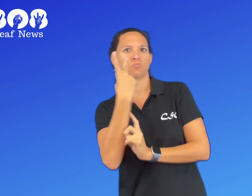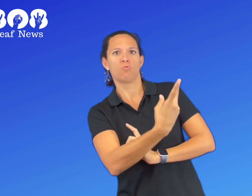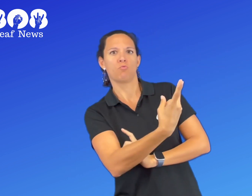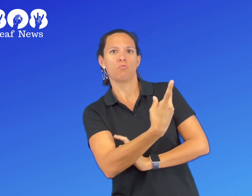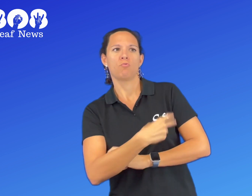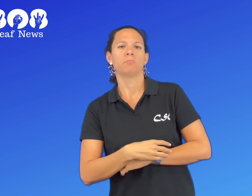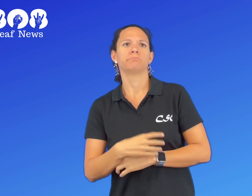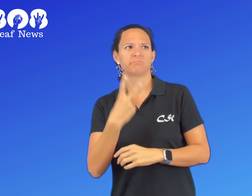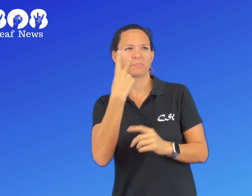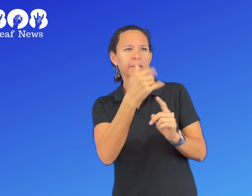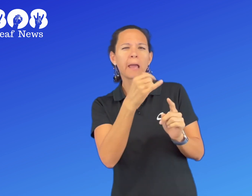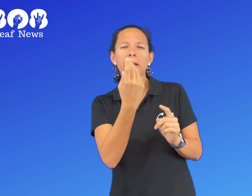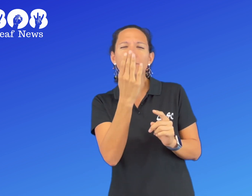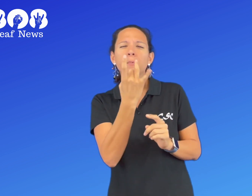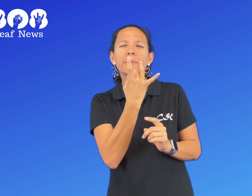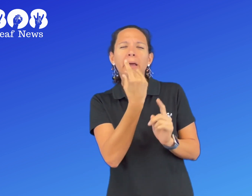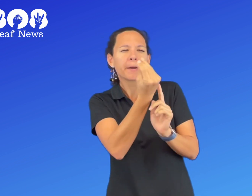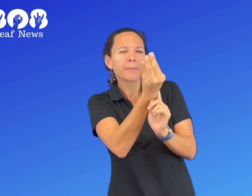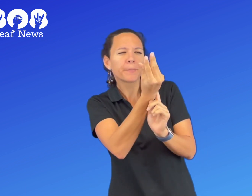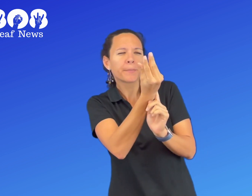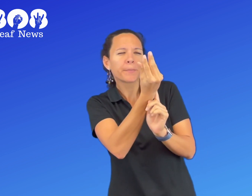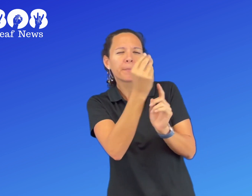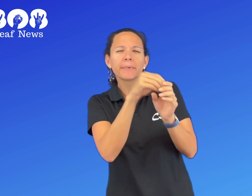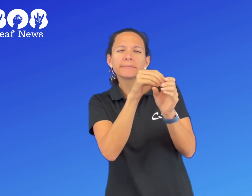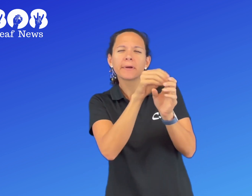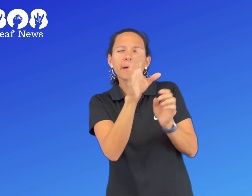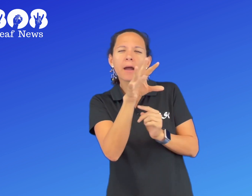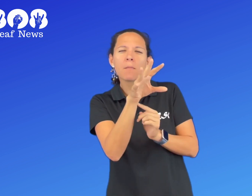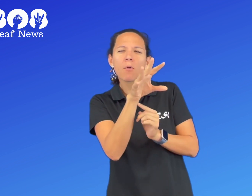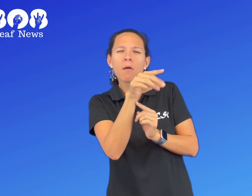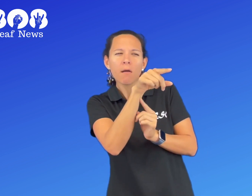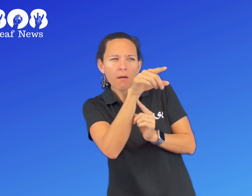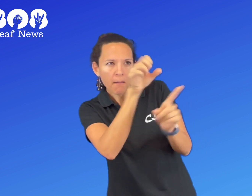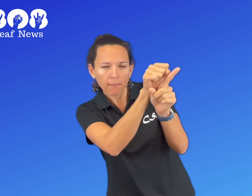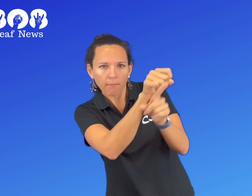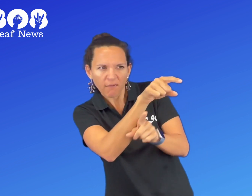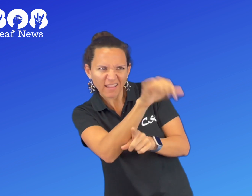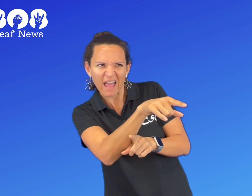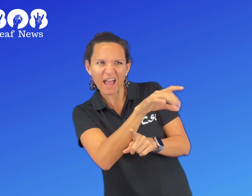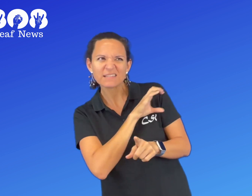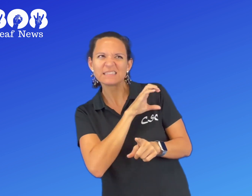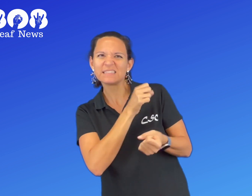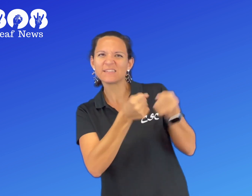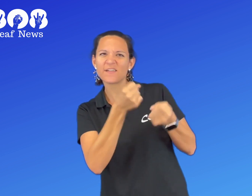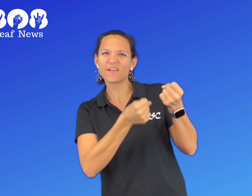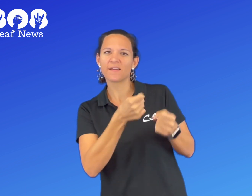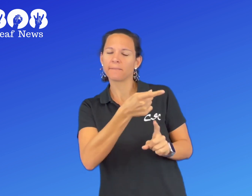A witness caught dash cam video of the officer's unmarked SUV with